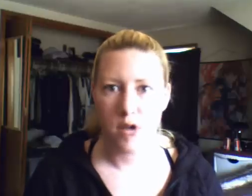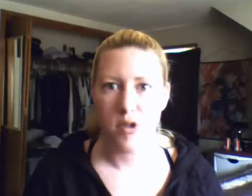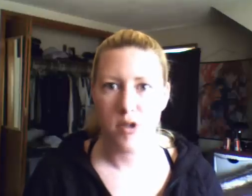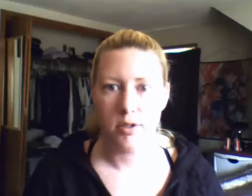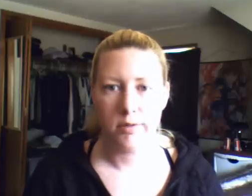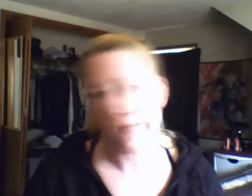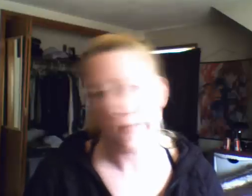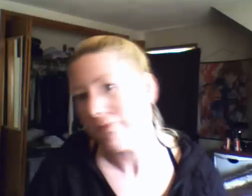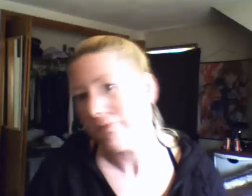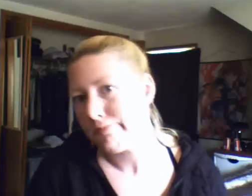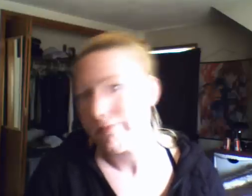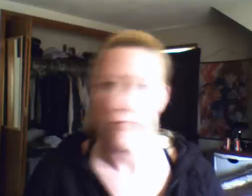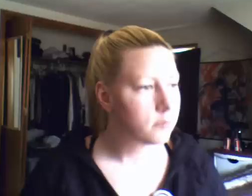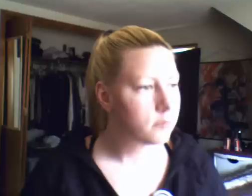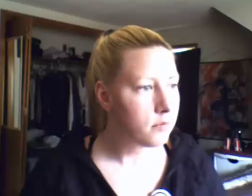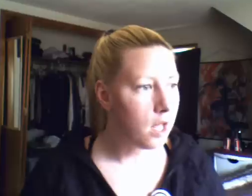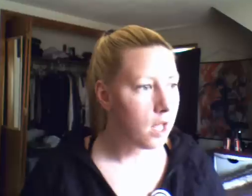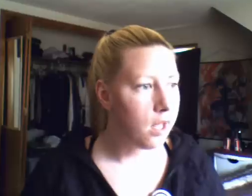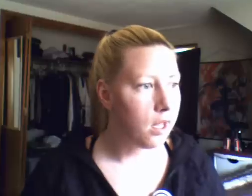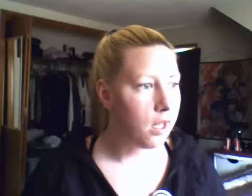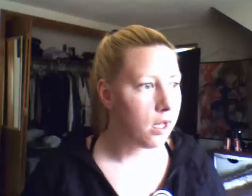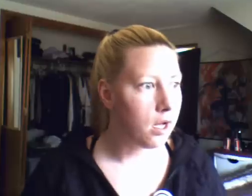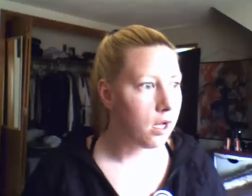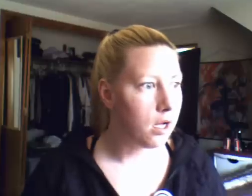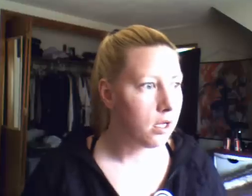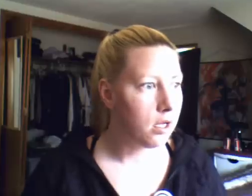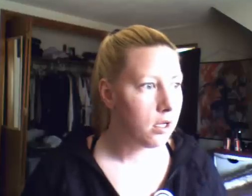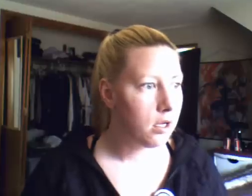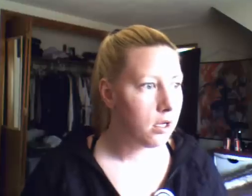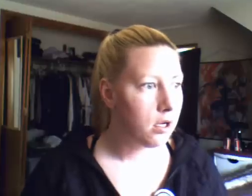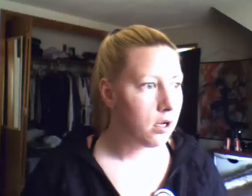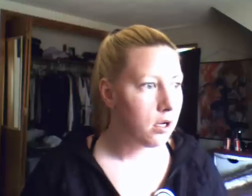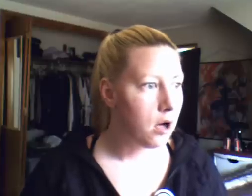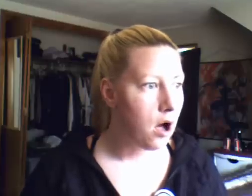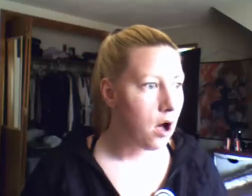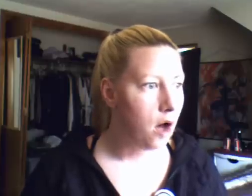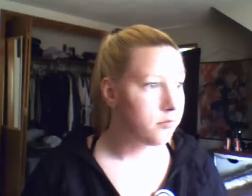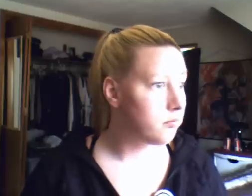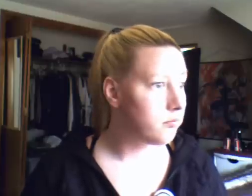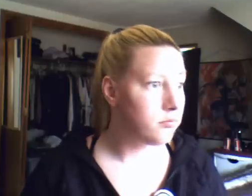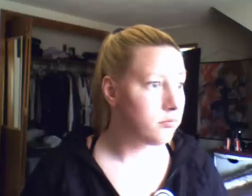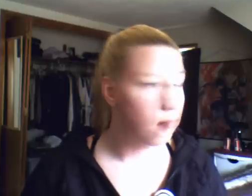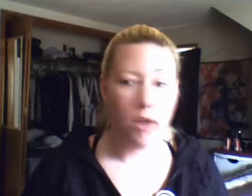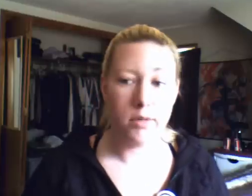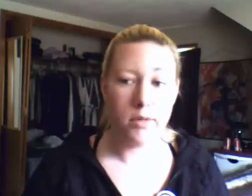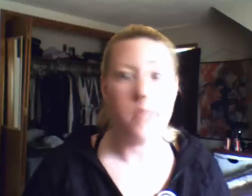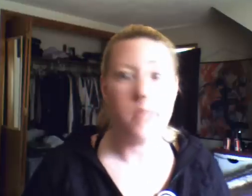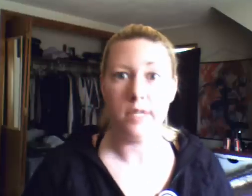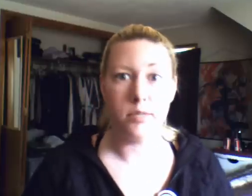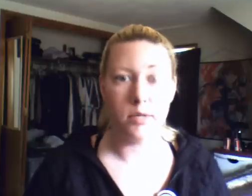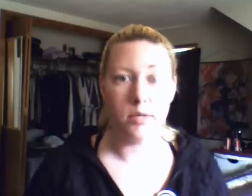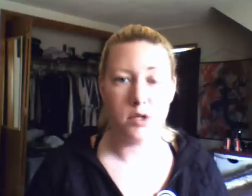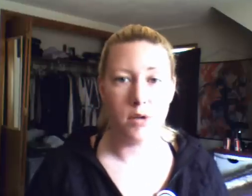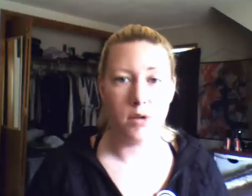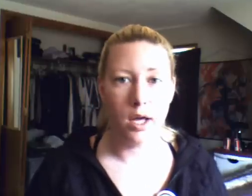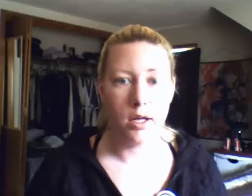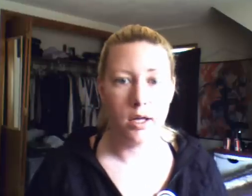contractions and uh all the rest of it is pretty much okay